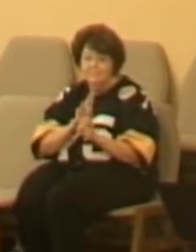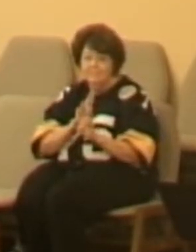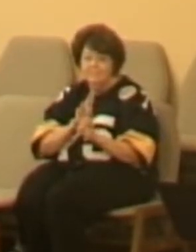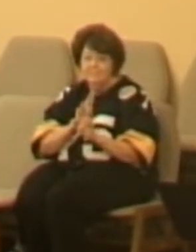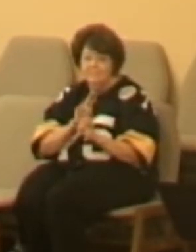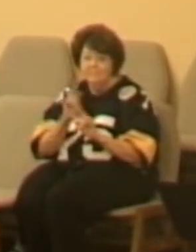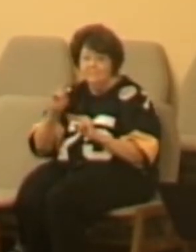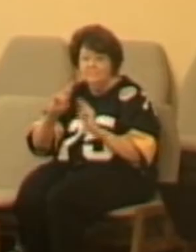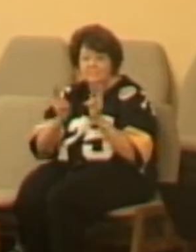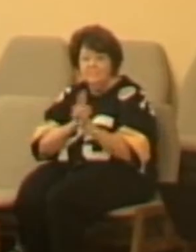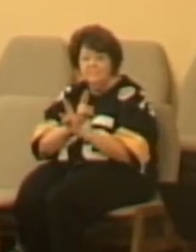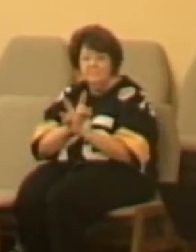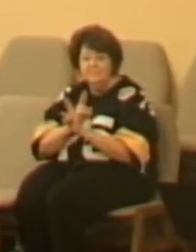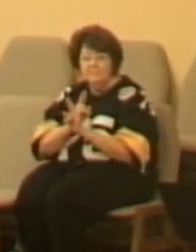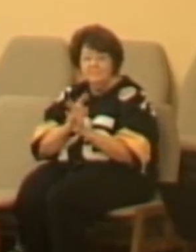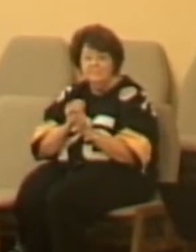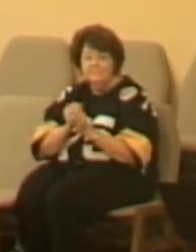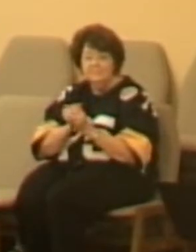Repent.